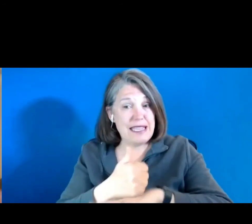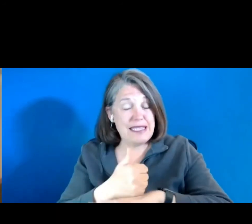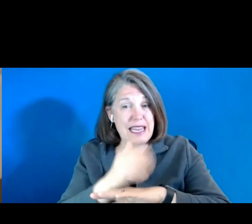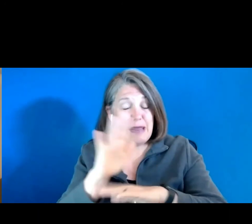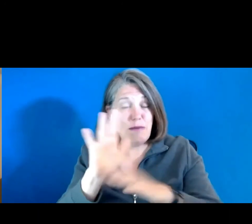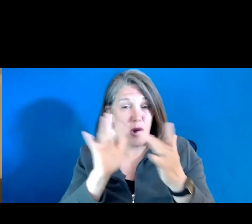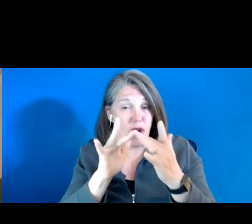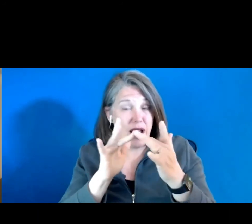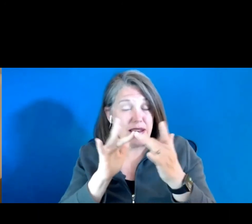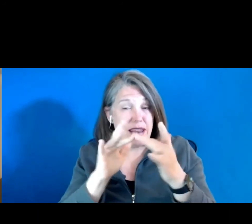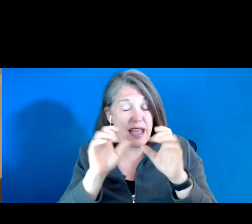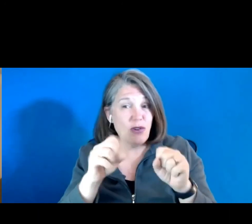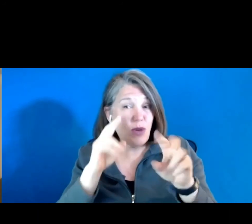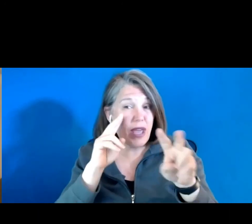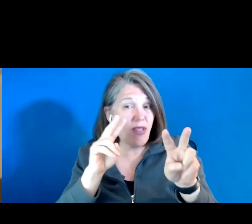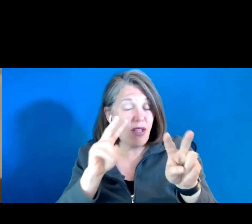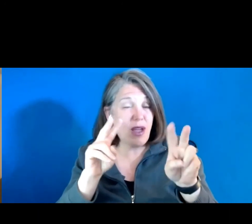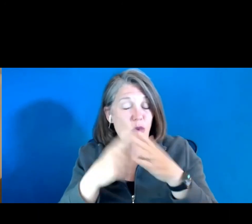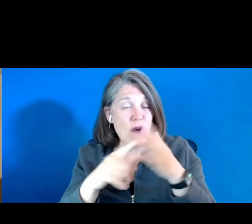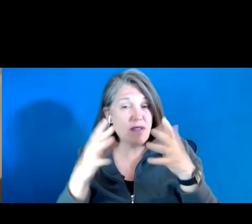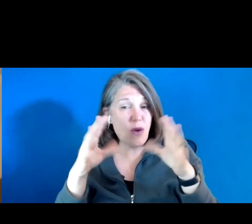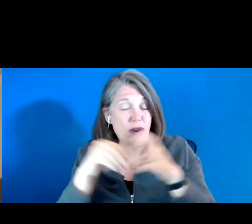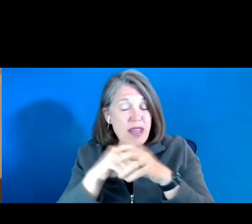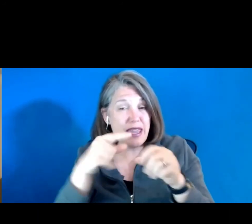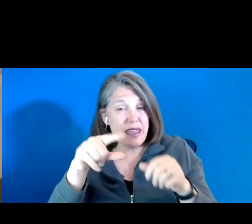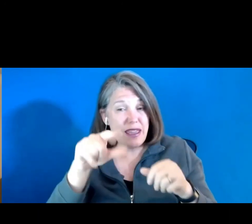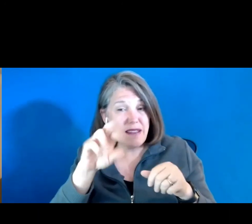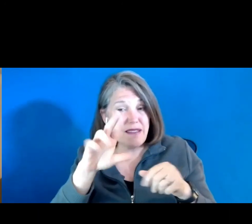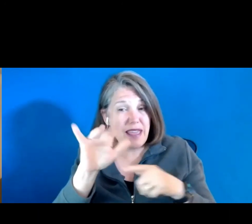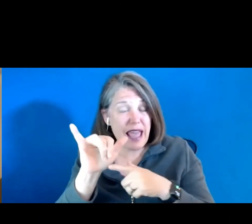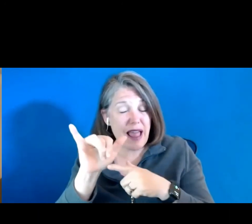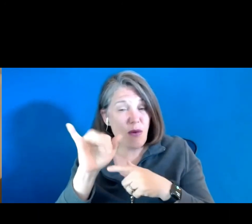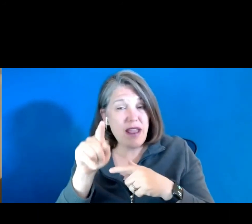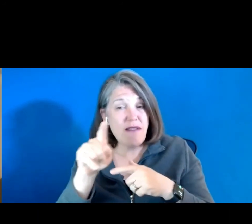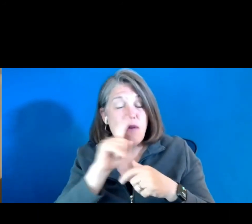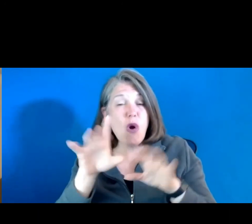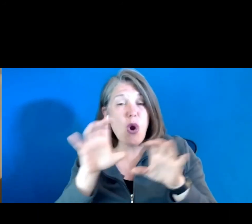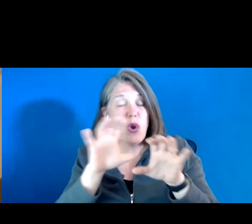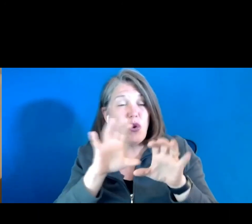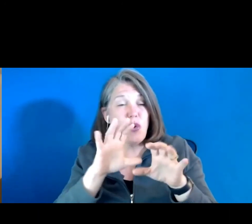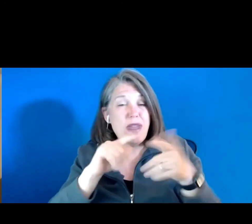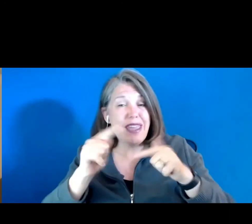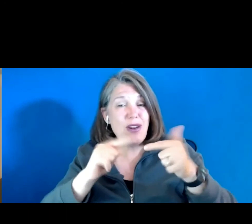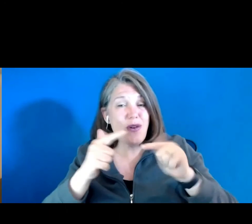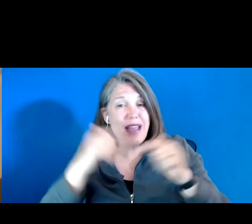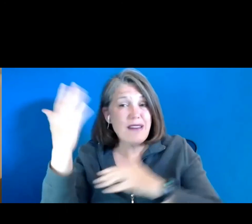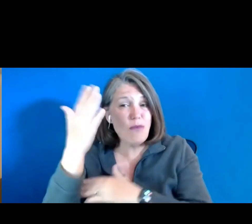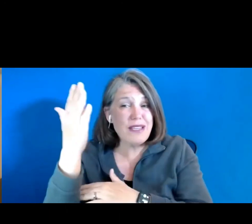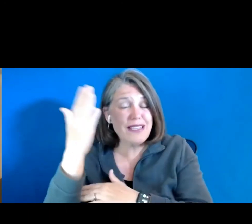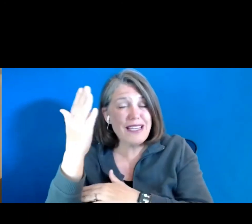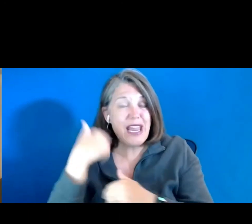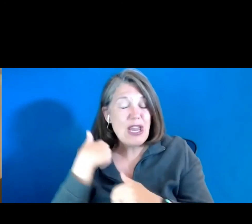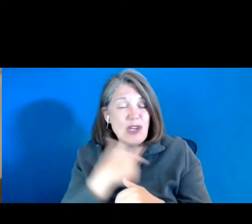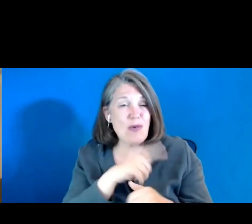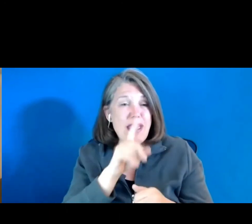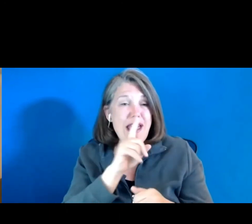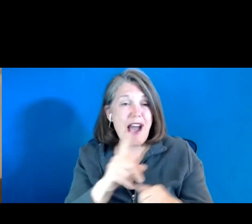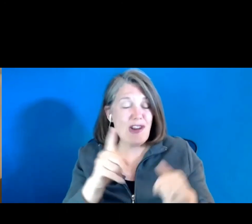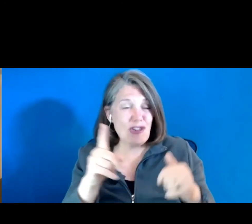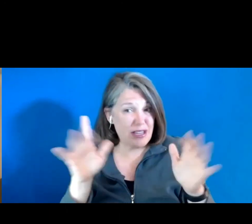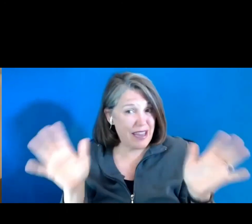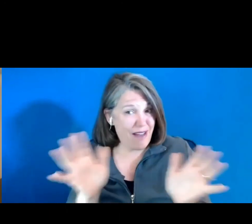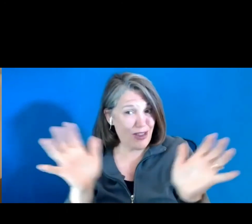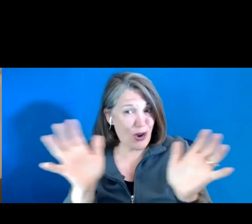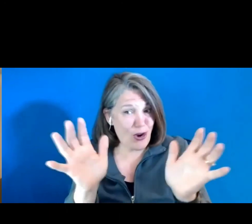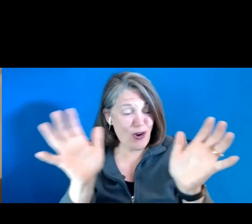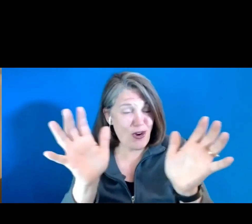You'll be able to look at what's already in the gallery. Um, if you are doing an interactive presentation, we actually have encouraged